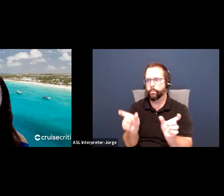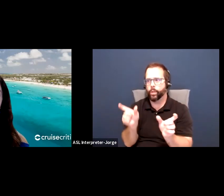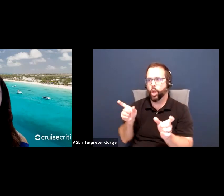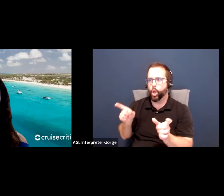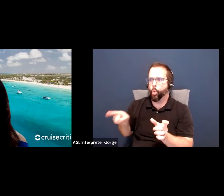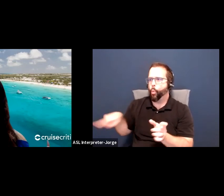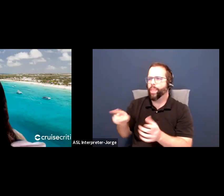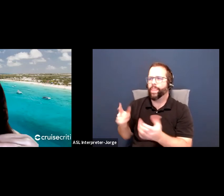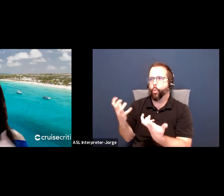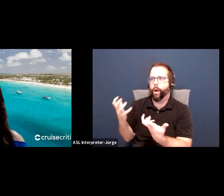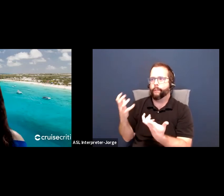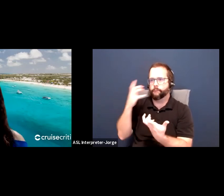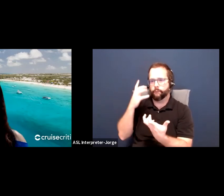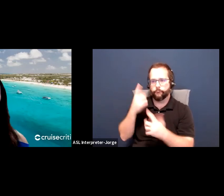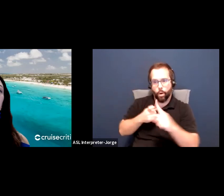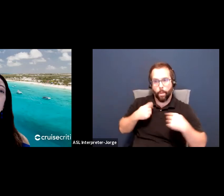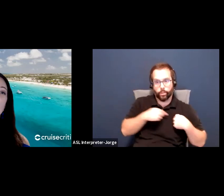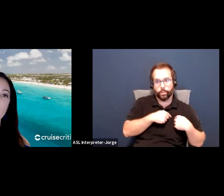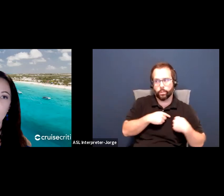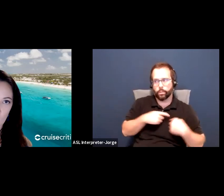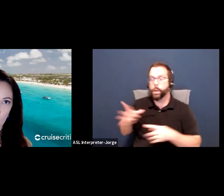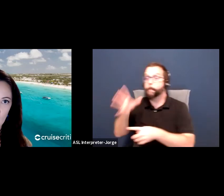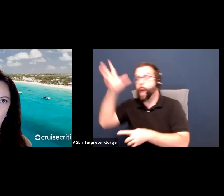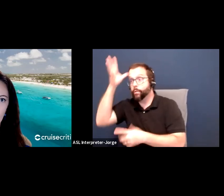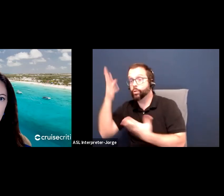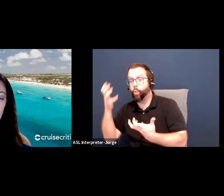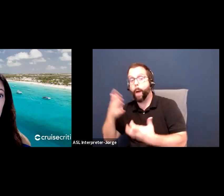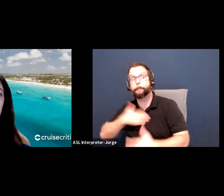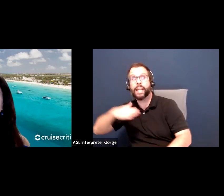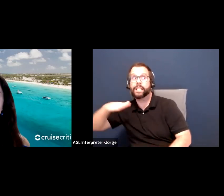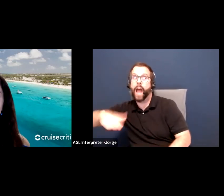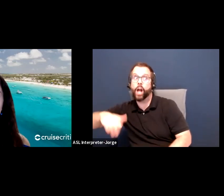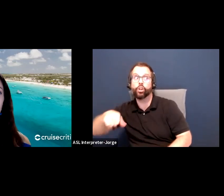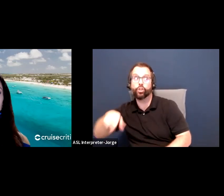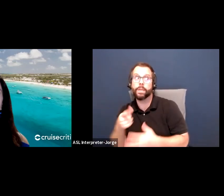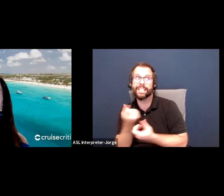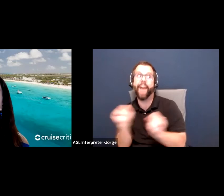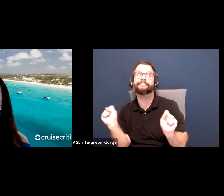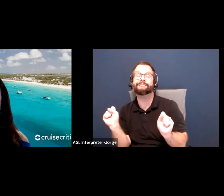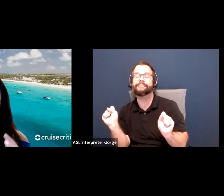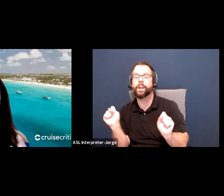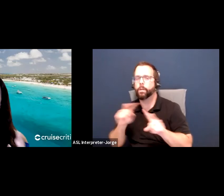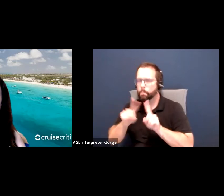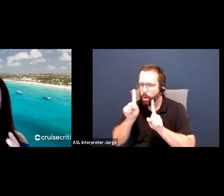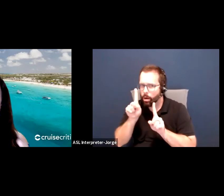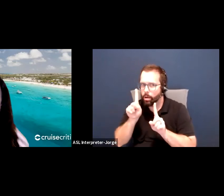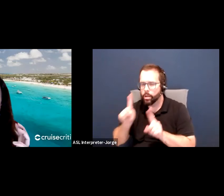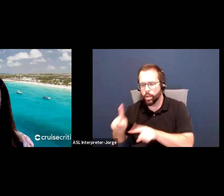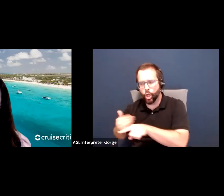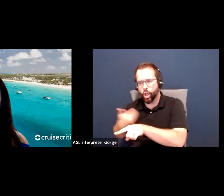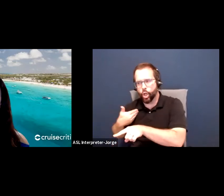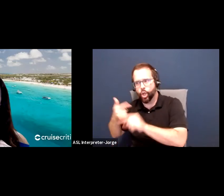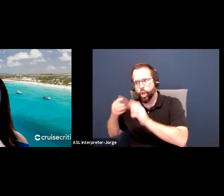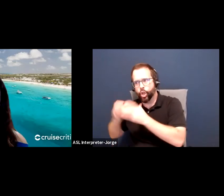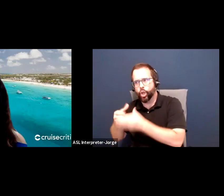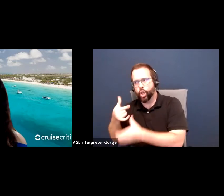want their child to be safe. The youth may want freedom. So that's a little different than their